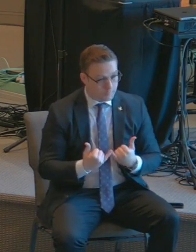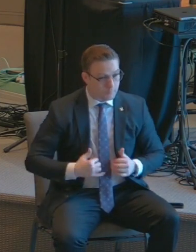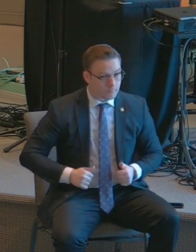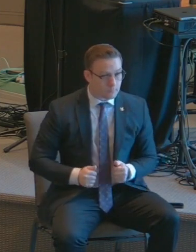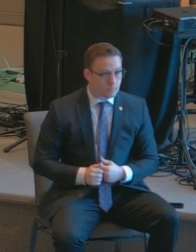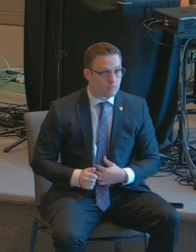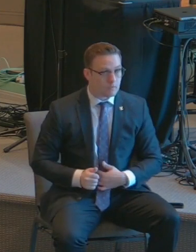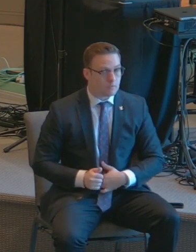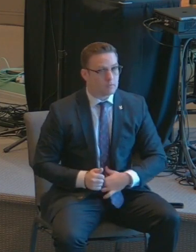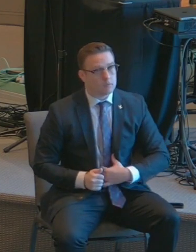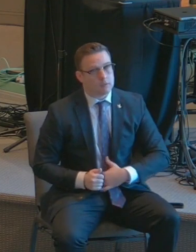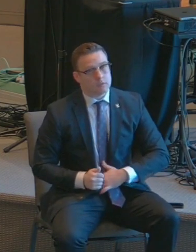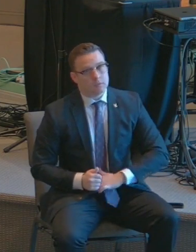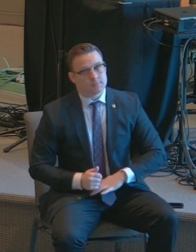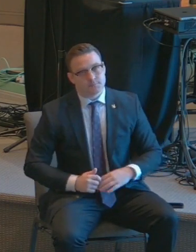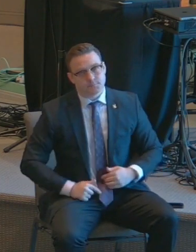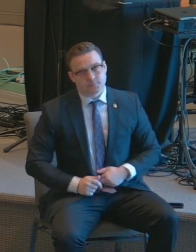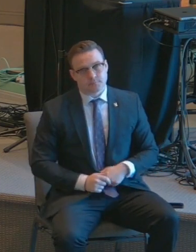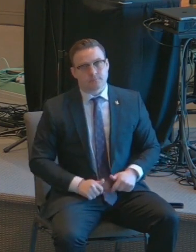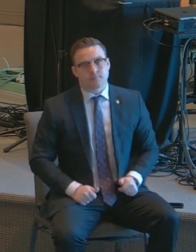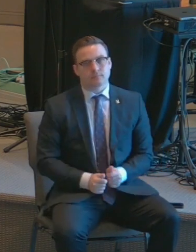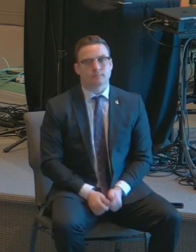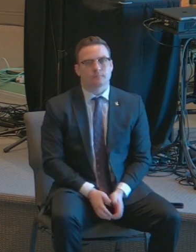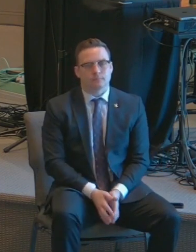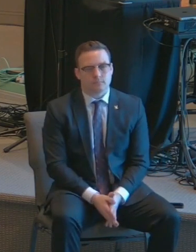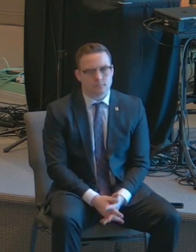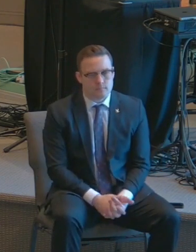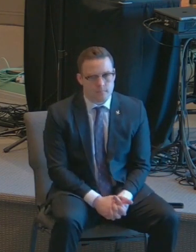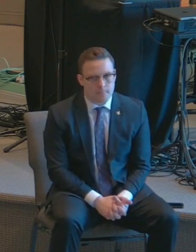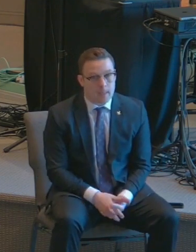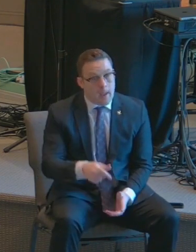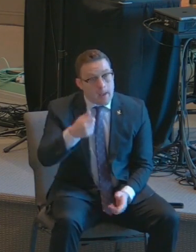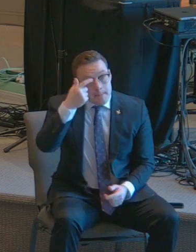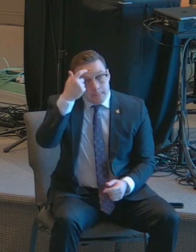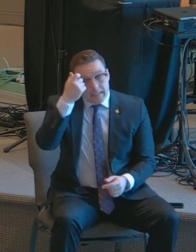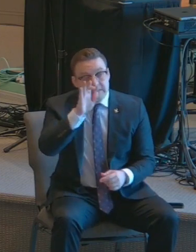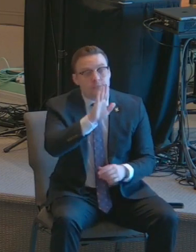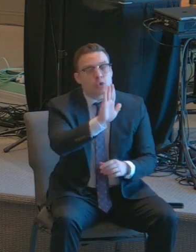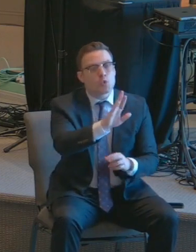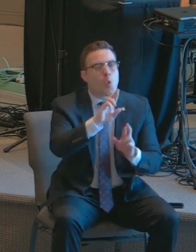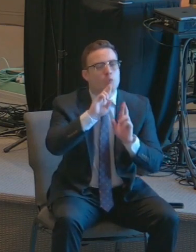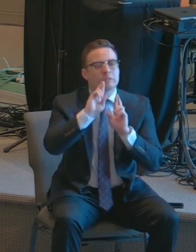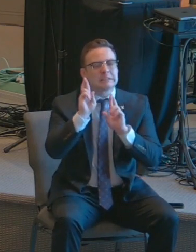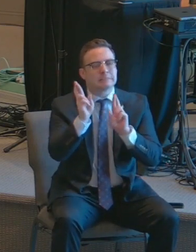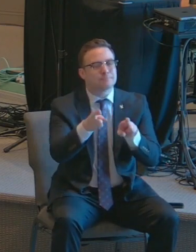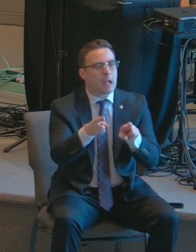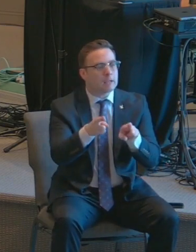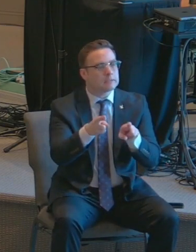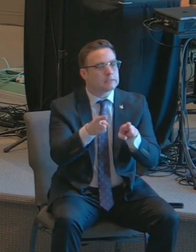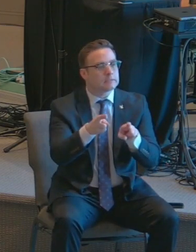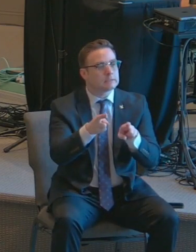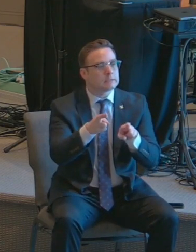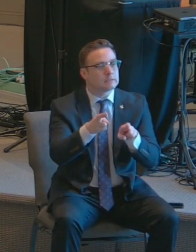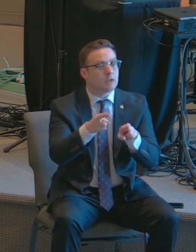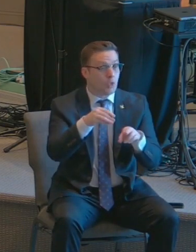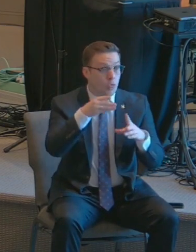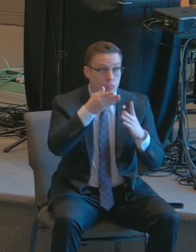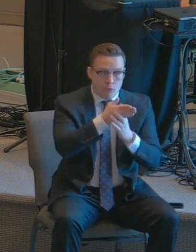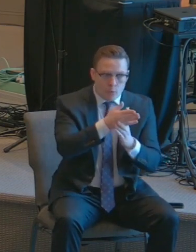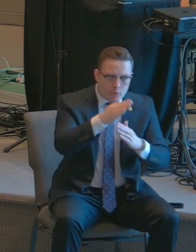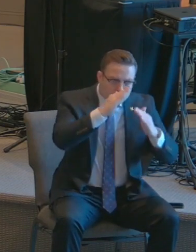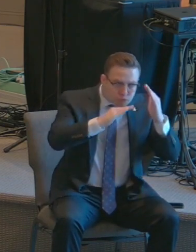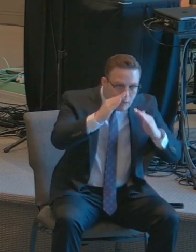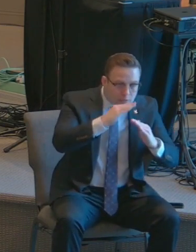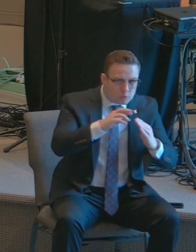because of your response through the trials,